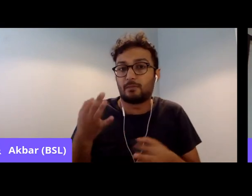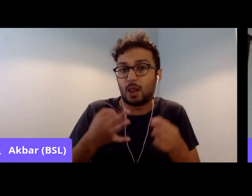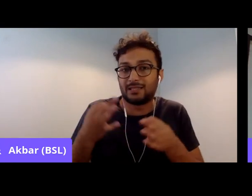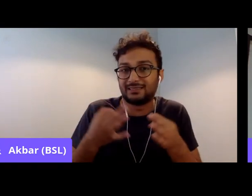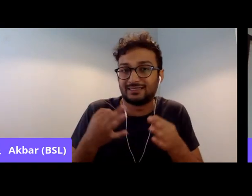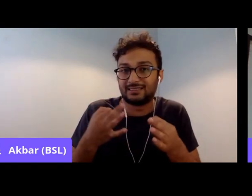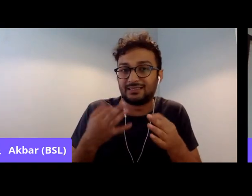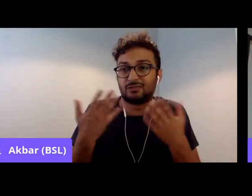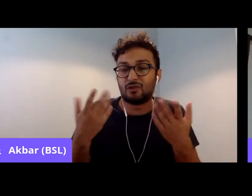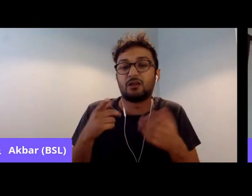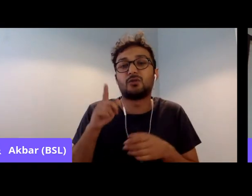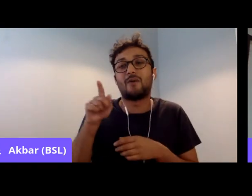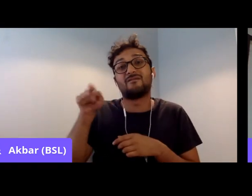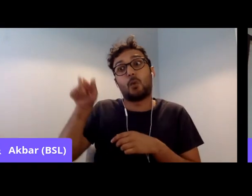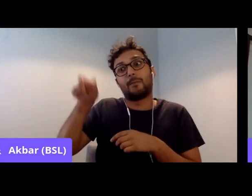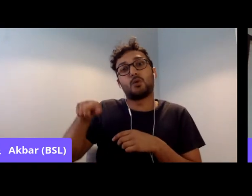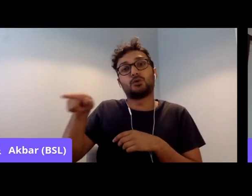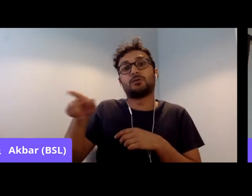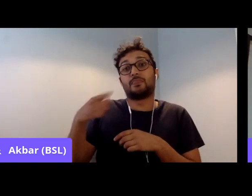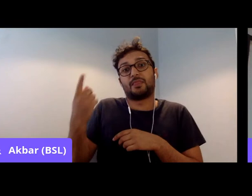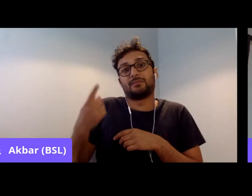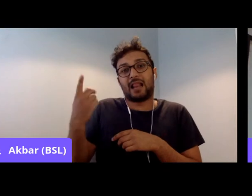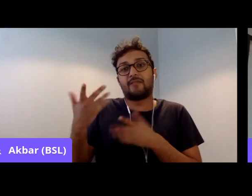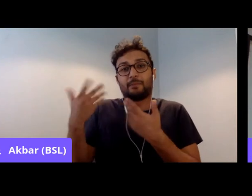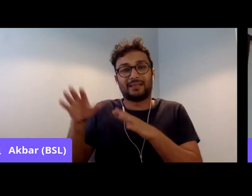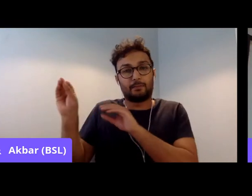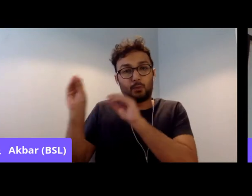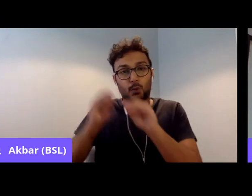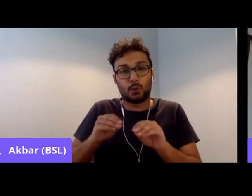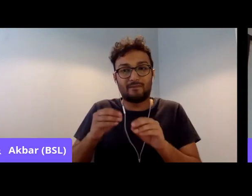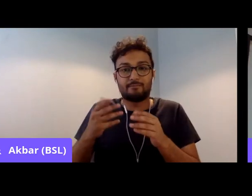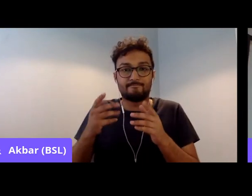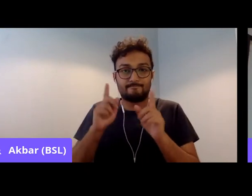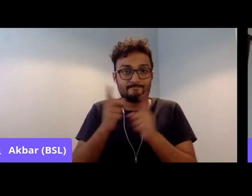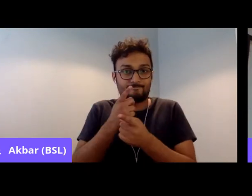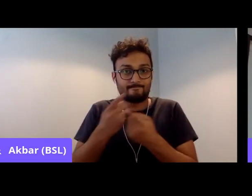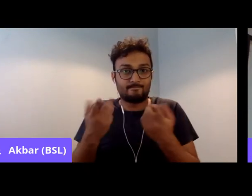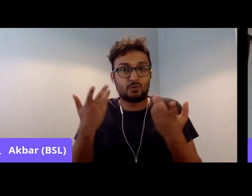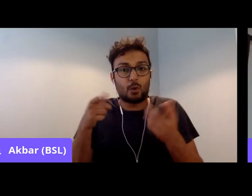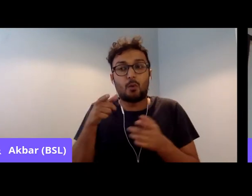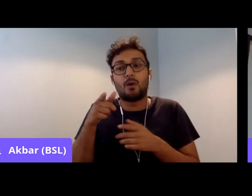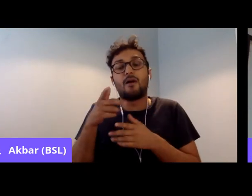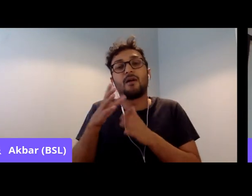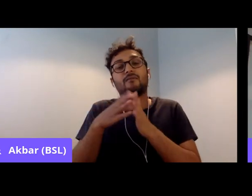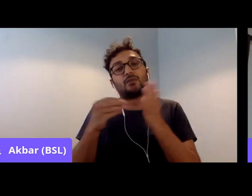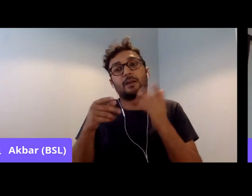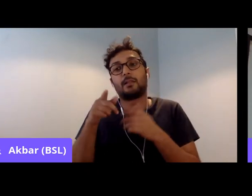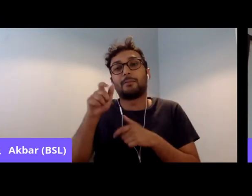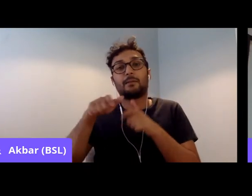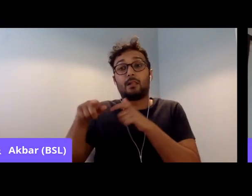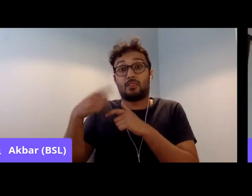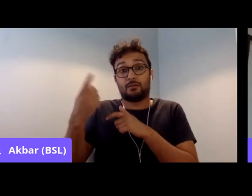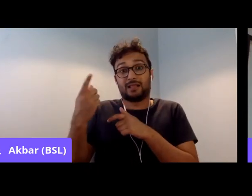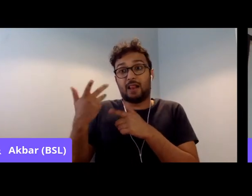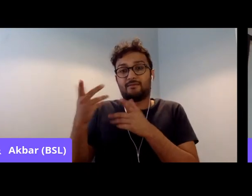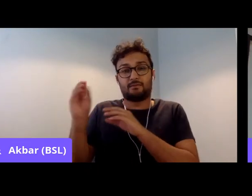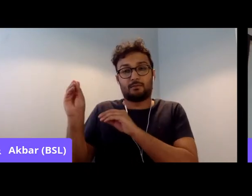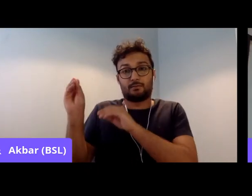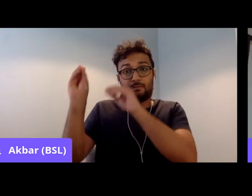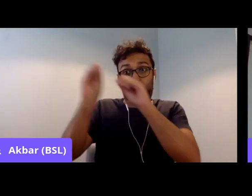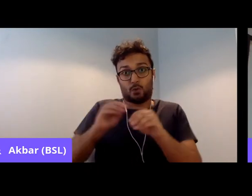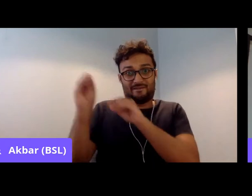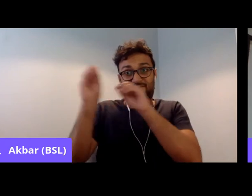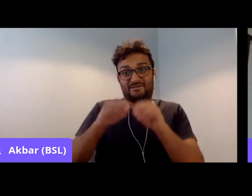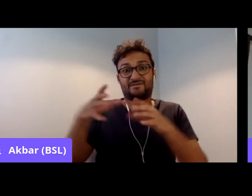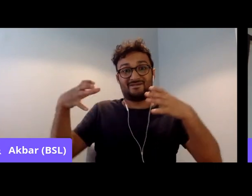someone who's usually a migrant. so what you often have is that people who are migrants, they tend to be a mixed bunch, but